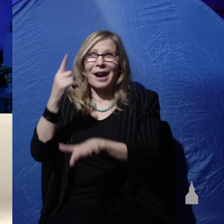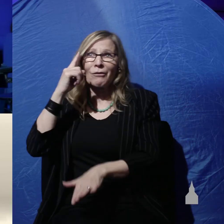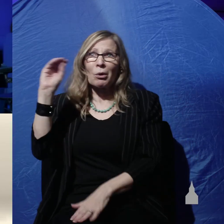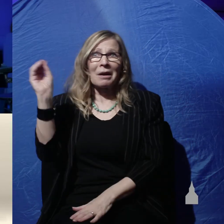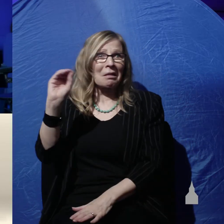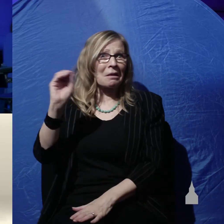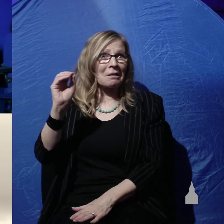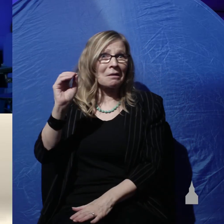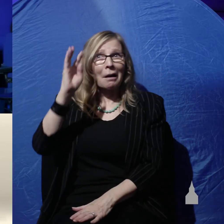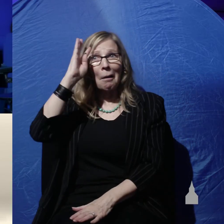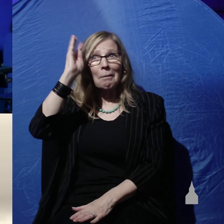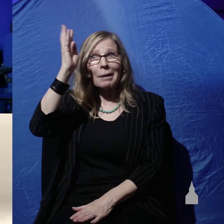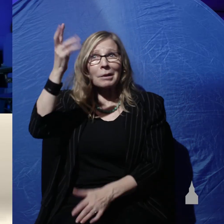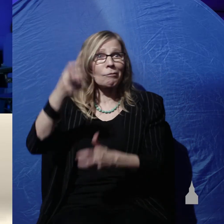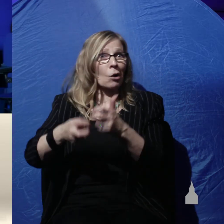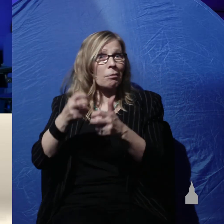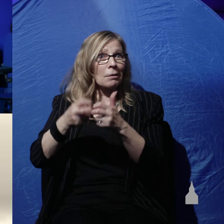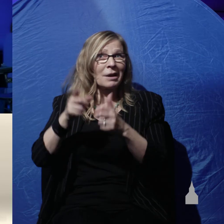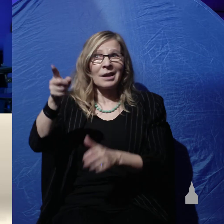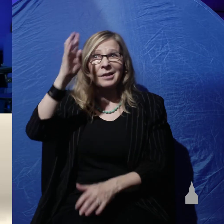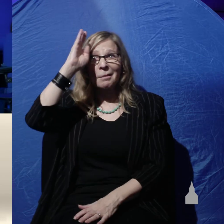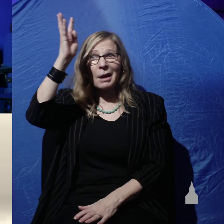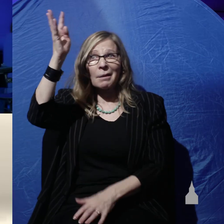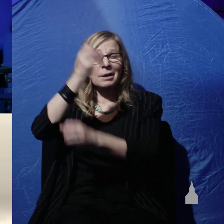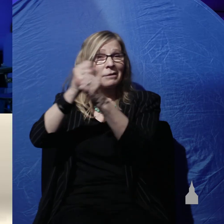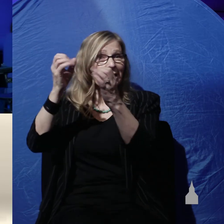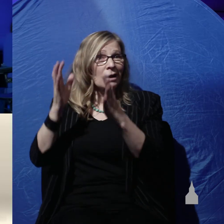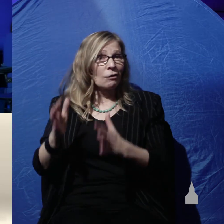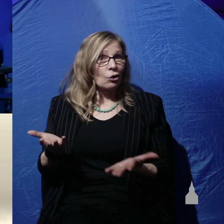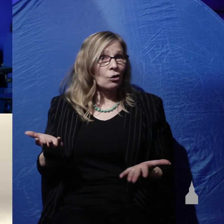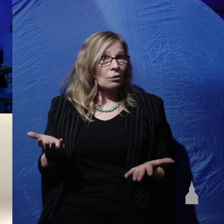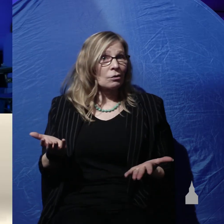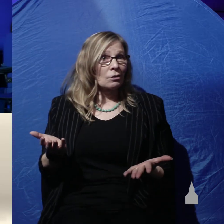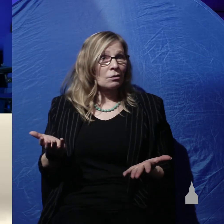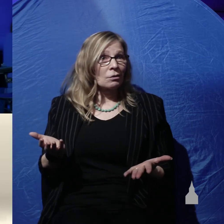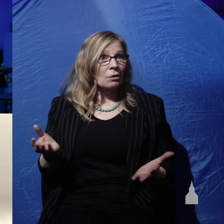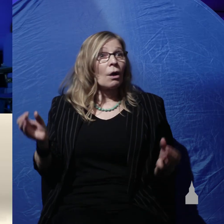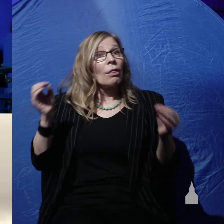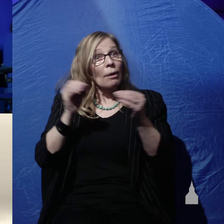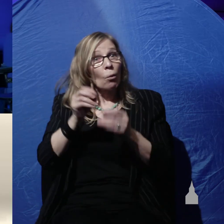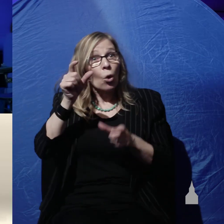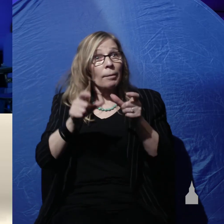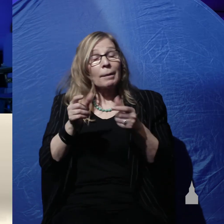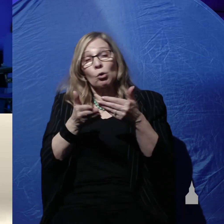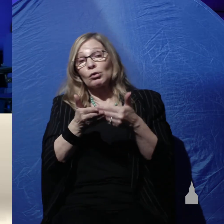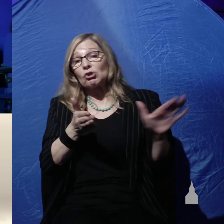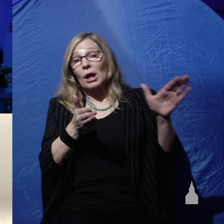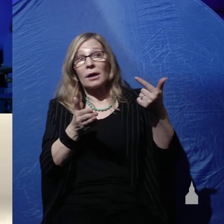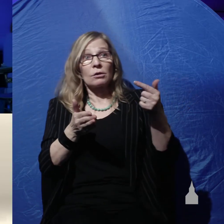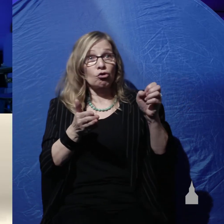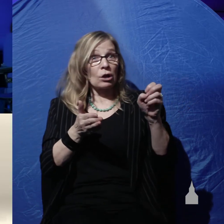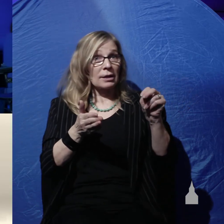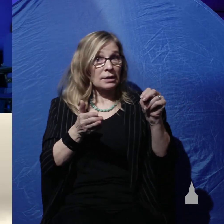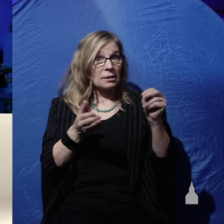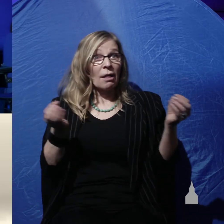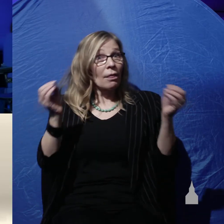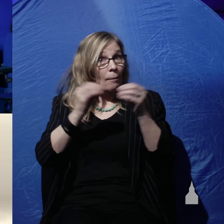problem and he's a make-believe Savior and the more that people have rejected Genesis the more the church has